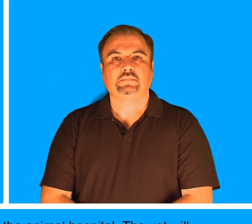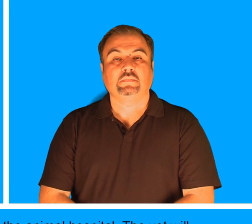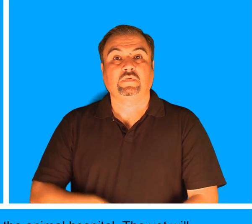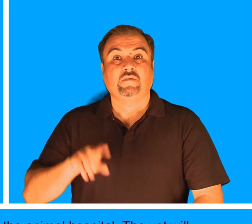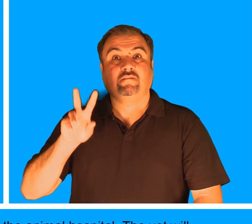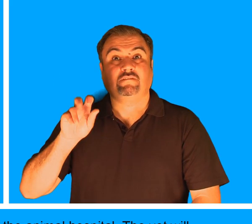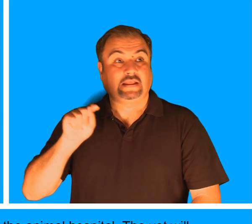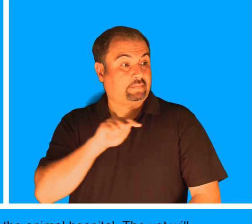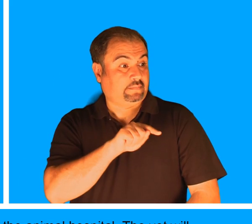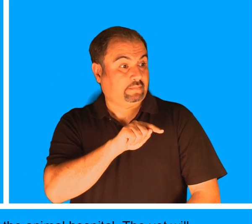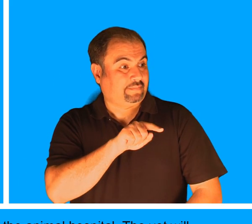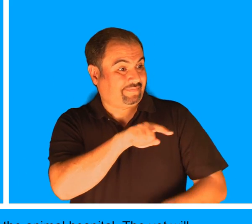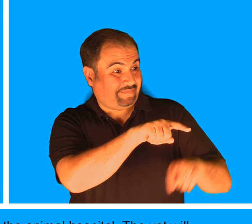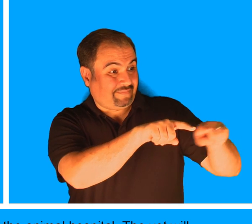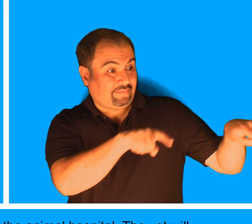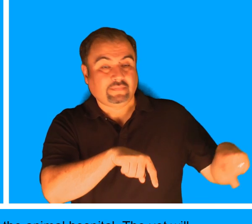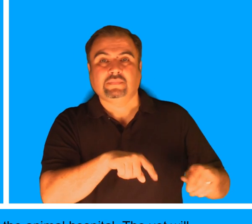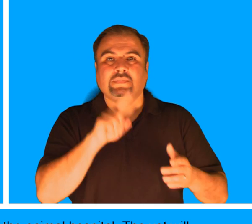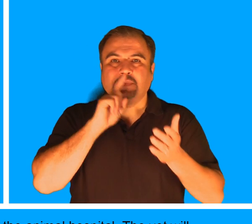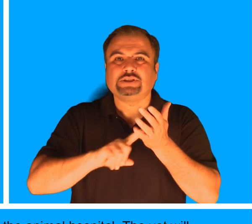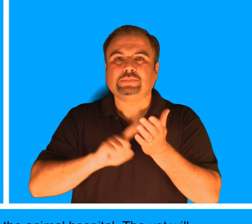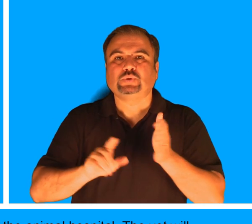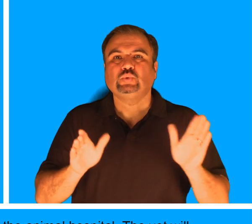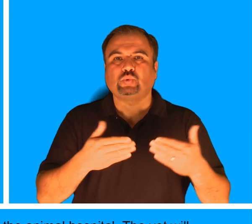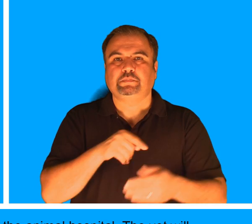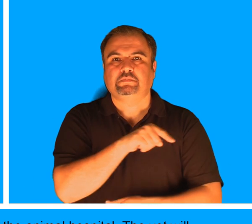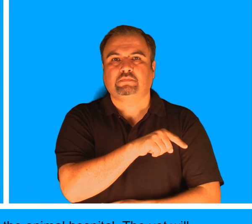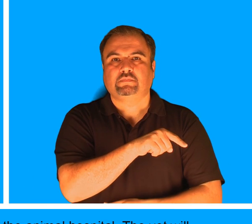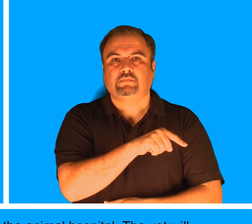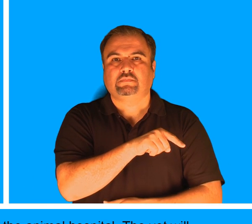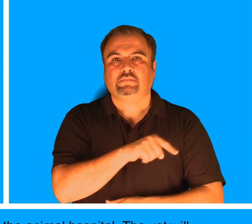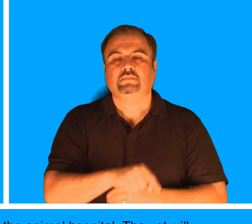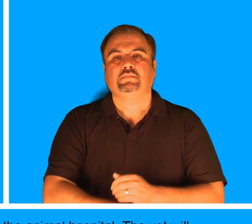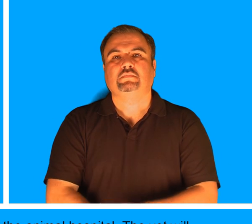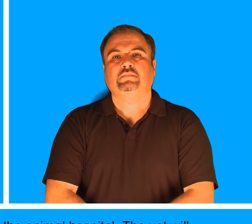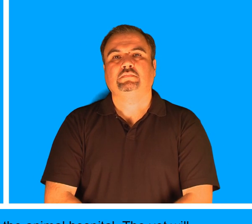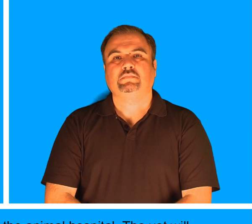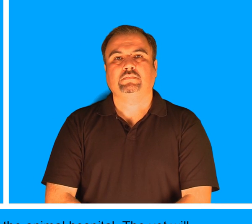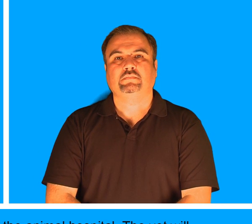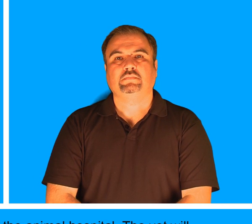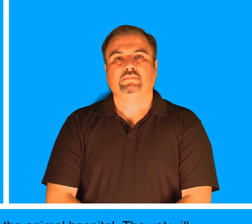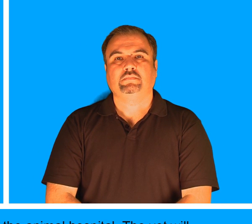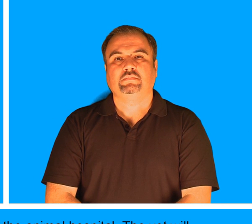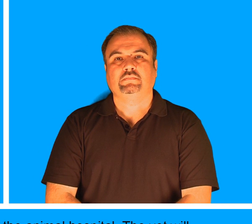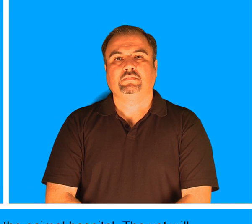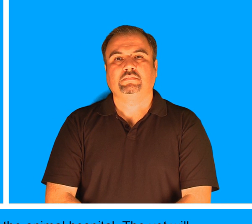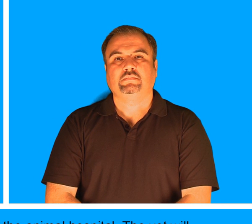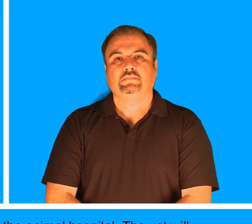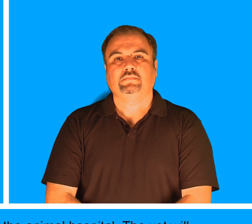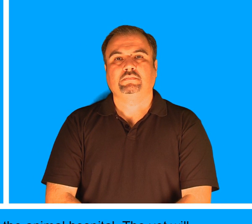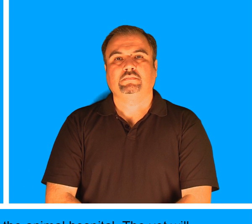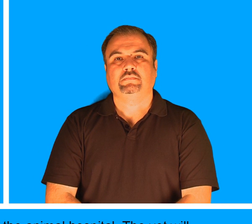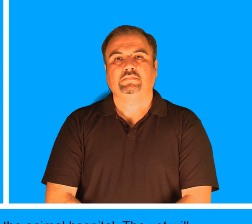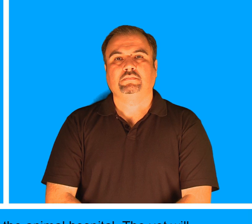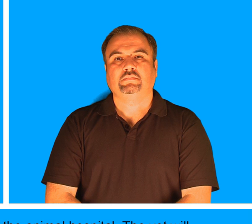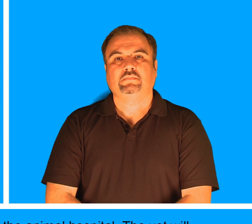This is the examining room at the Animal Hospital. The vet will examine, which means look at and check, each animal in a room like this.